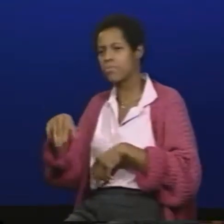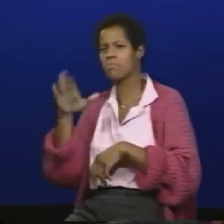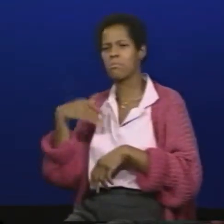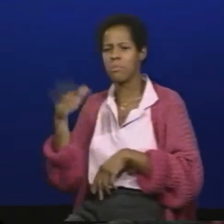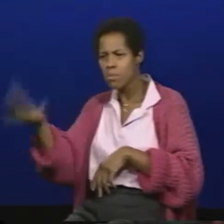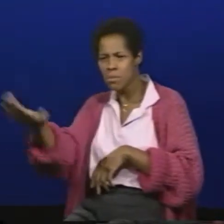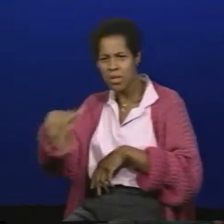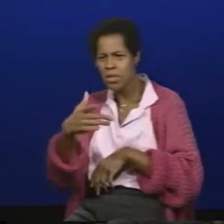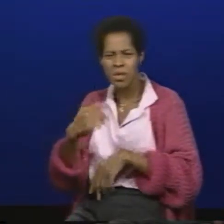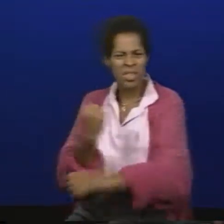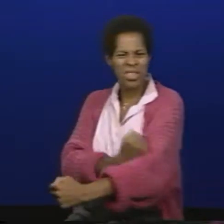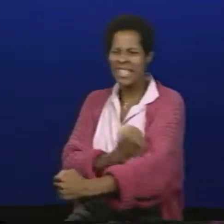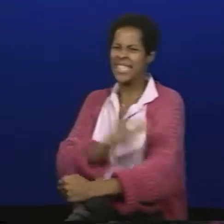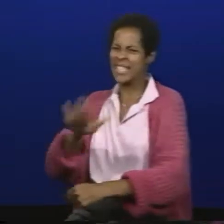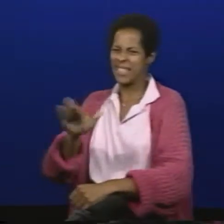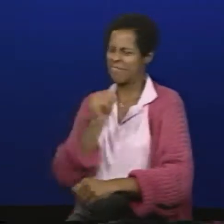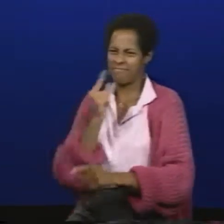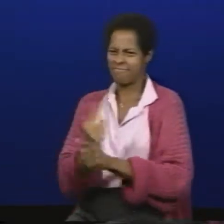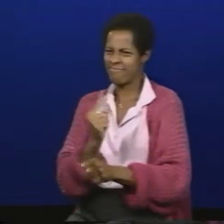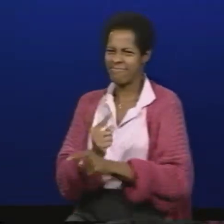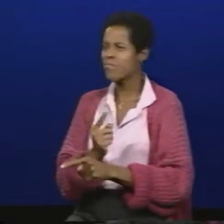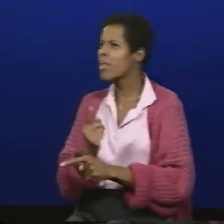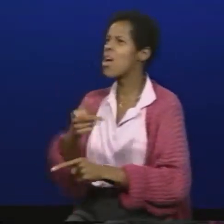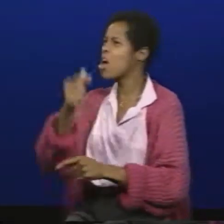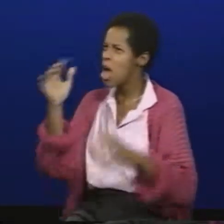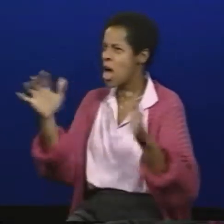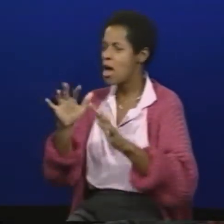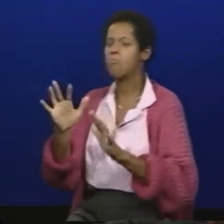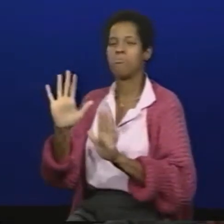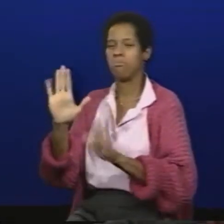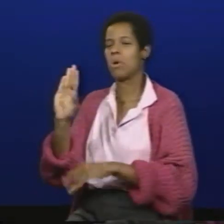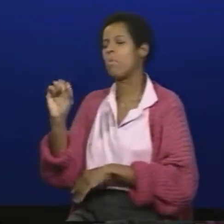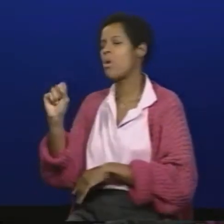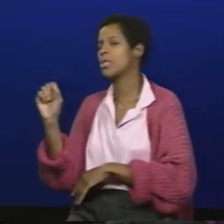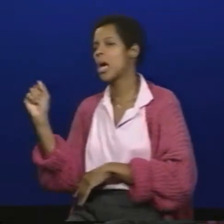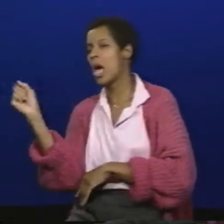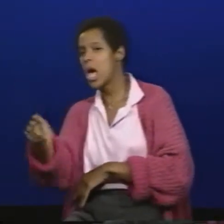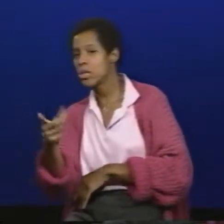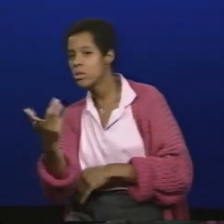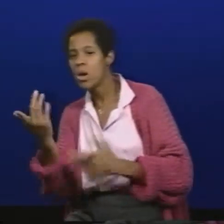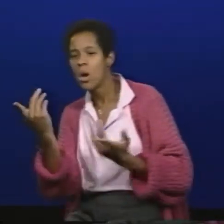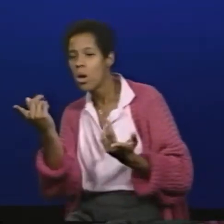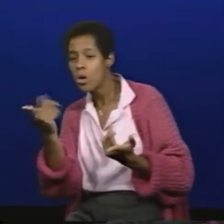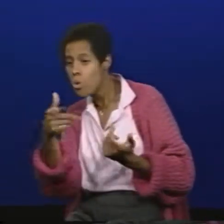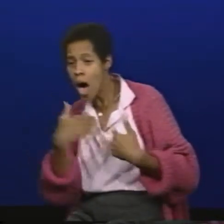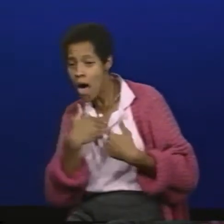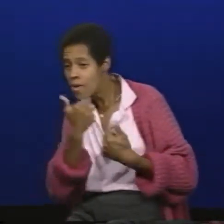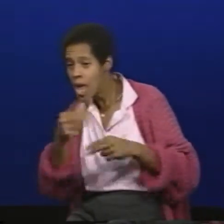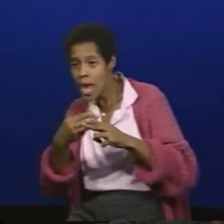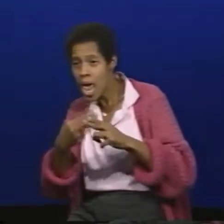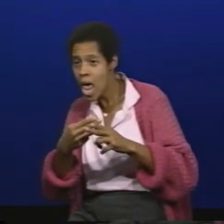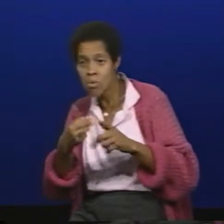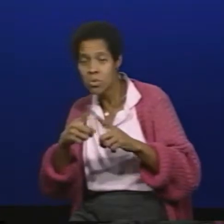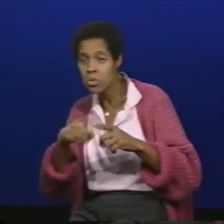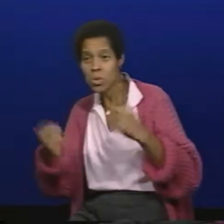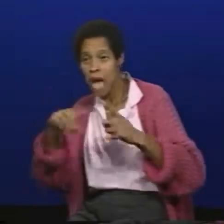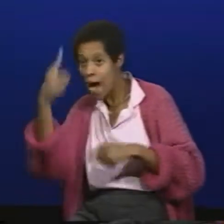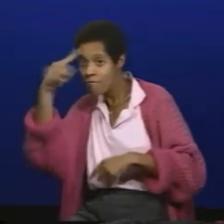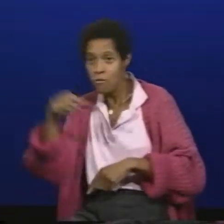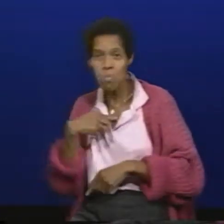all sitting in the room and we went around the room and tried to decide a new name sign for me because they said that this name sign wasn't appropriate because it